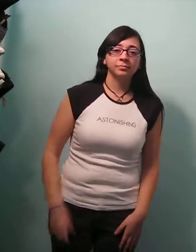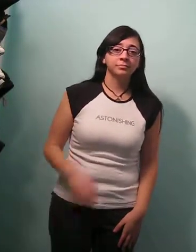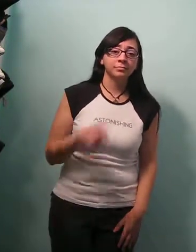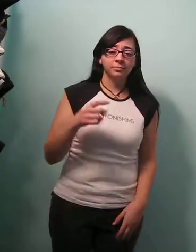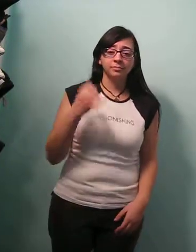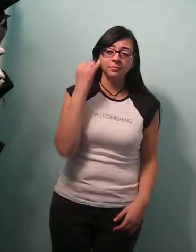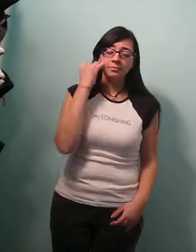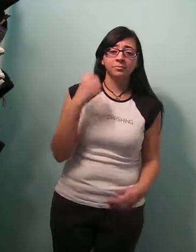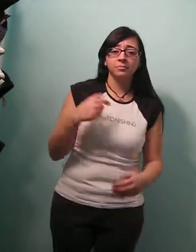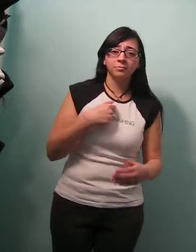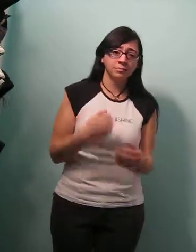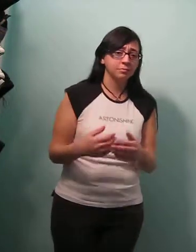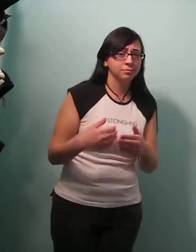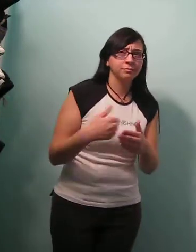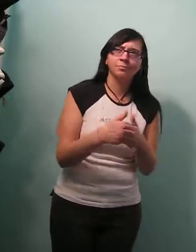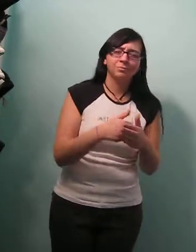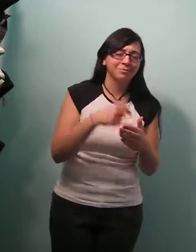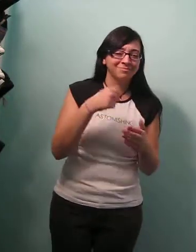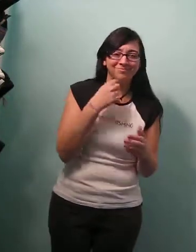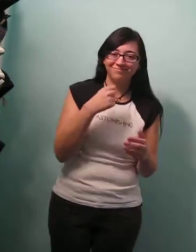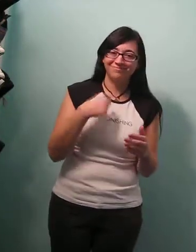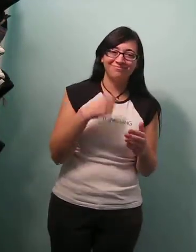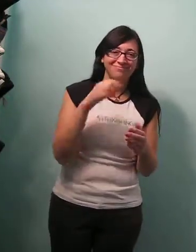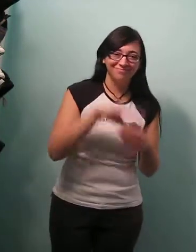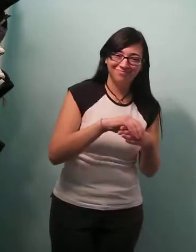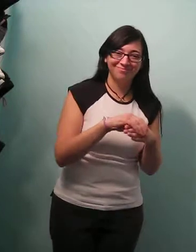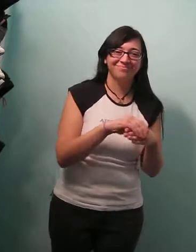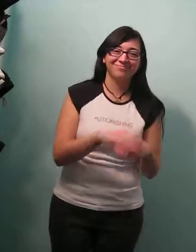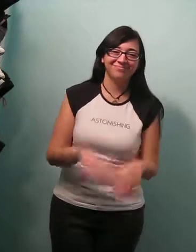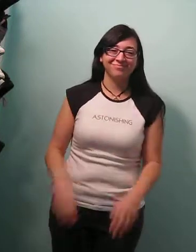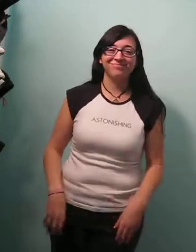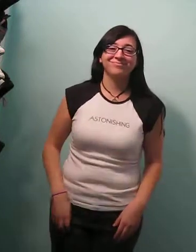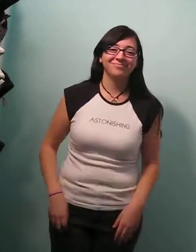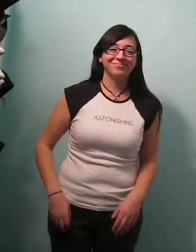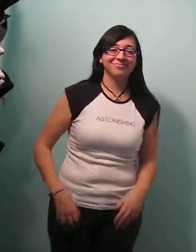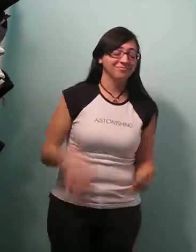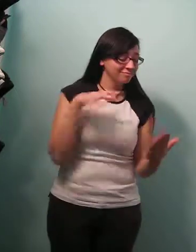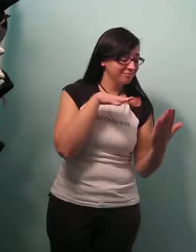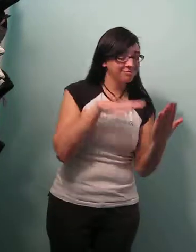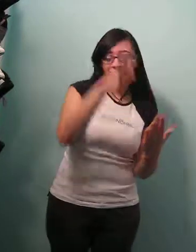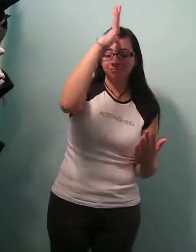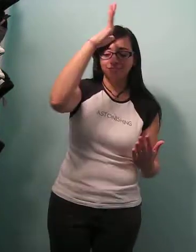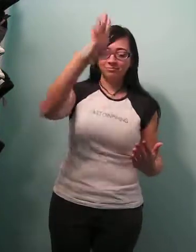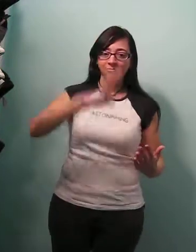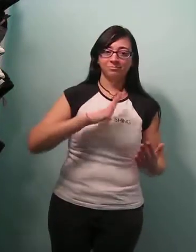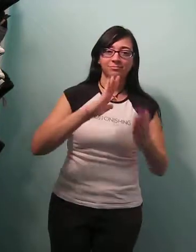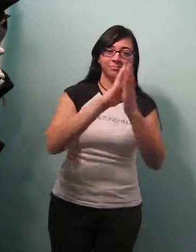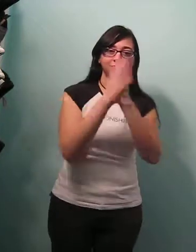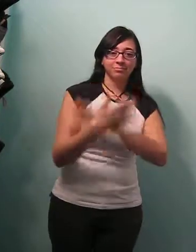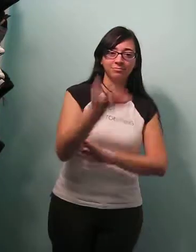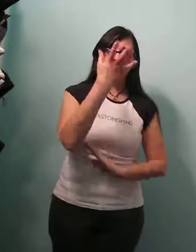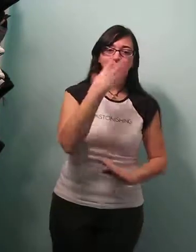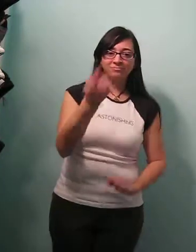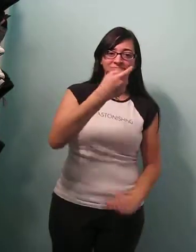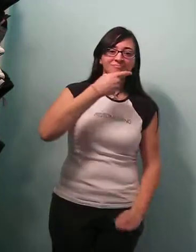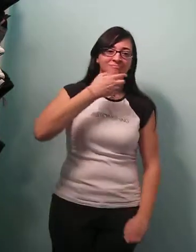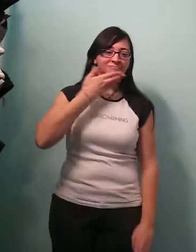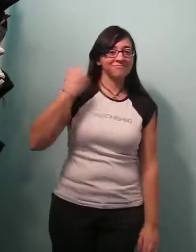you get too close and I might bite. My philanthropy is at the top of my